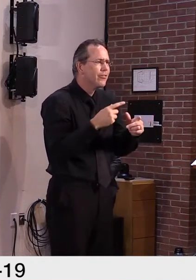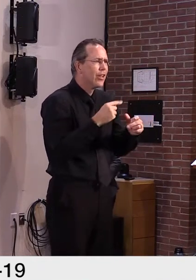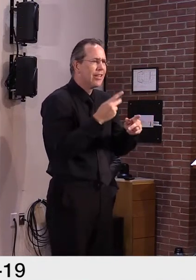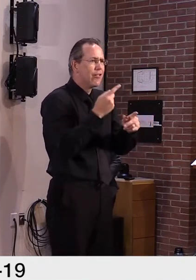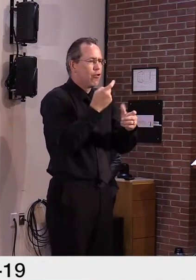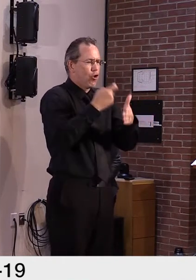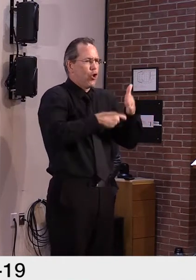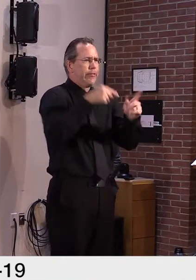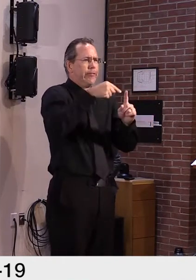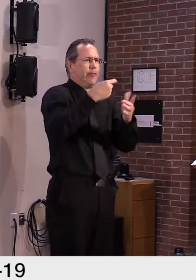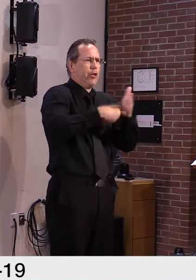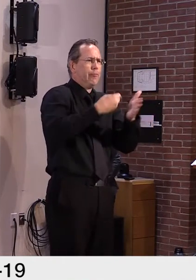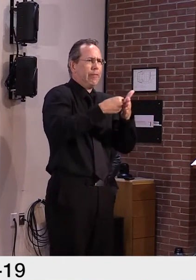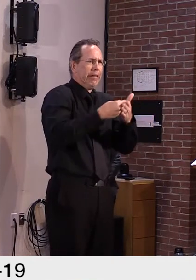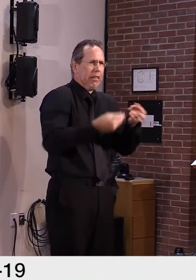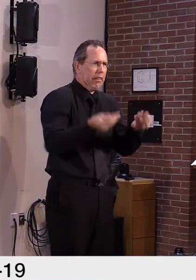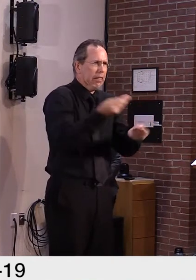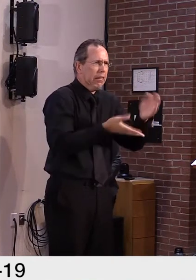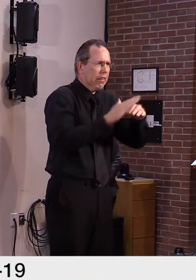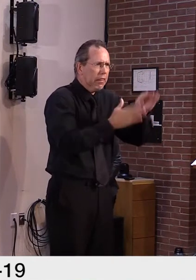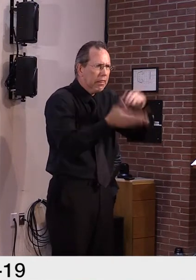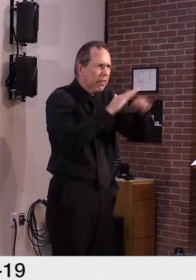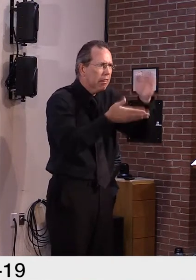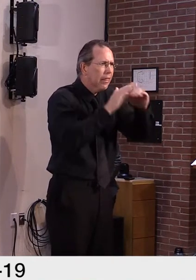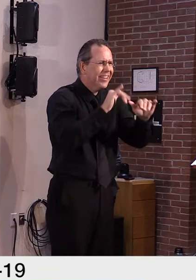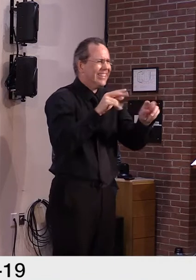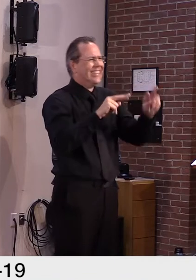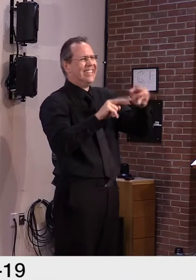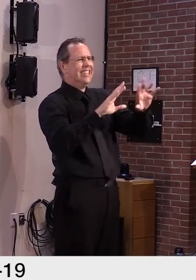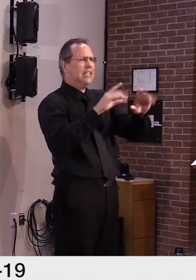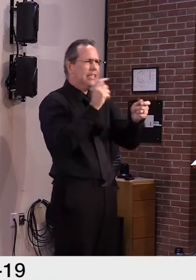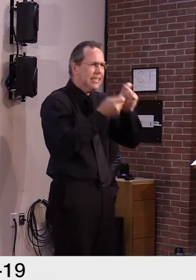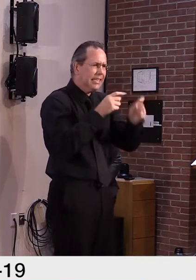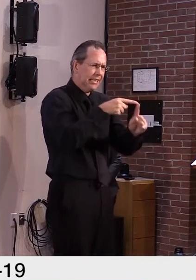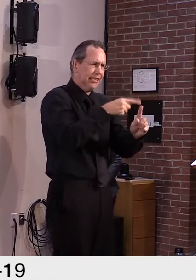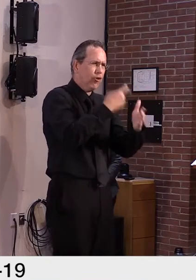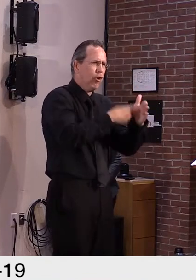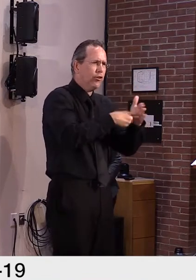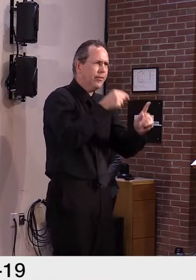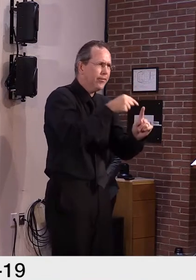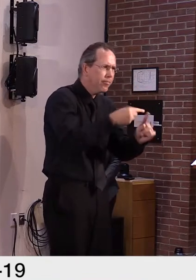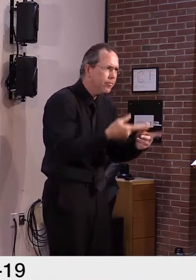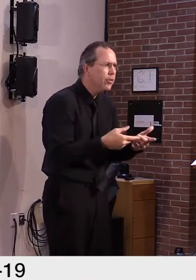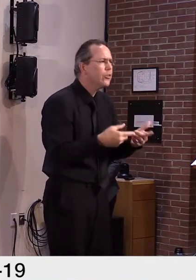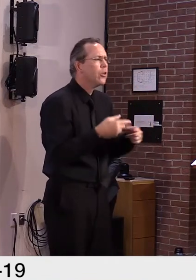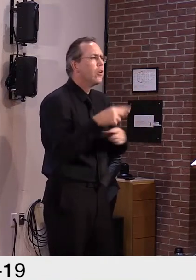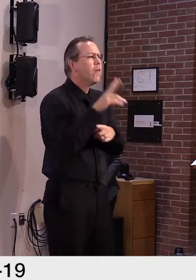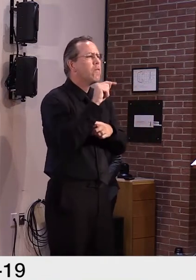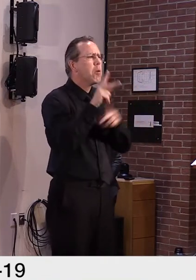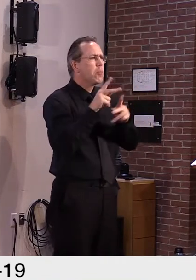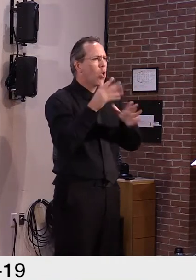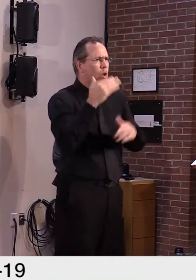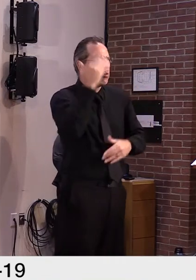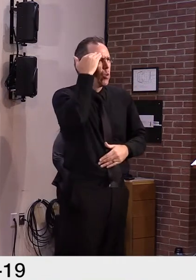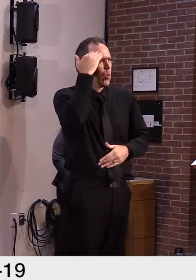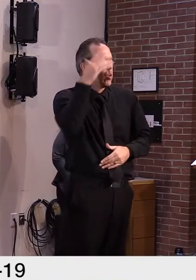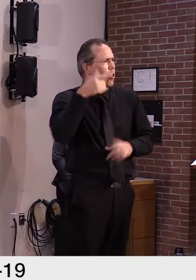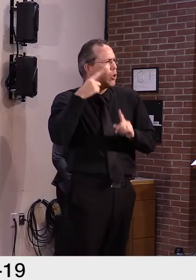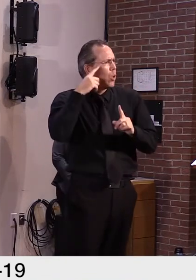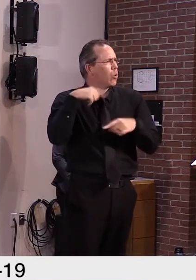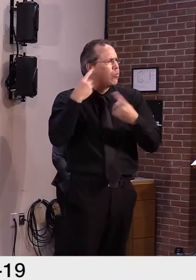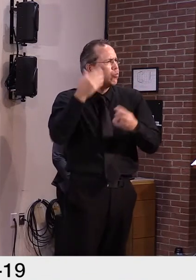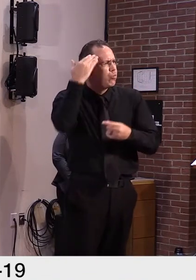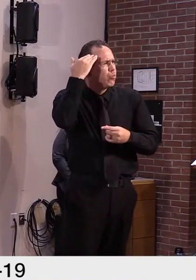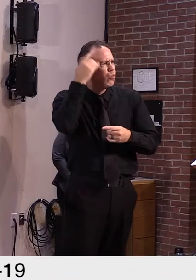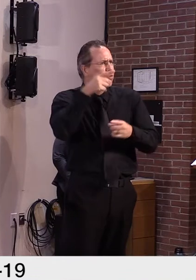Vermonters understand that health care costs are a burden. They see that every year. And I think